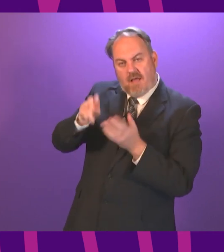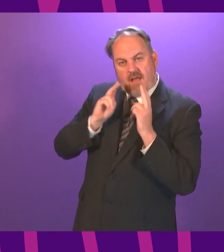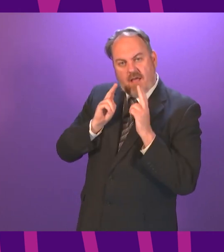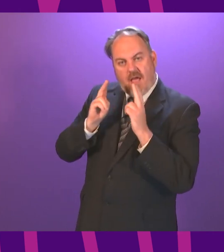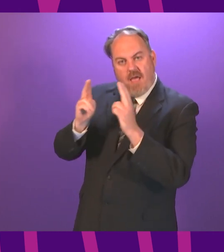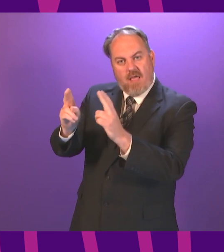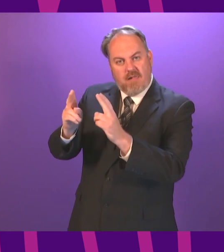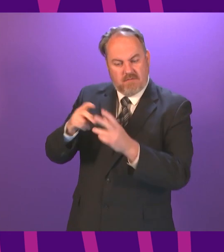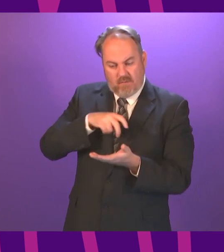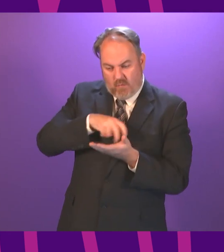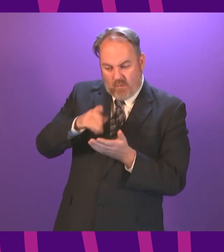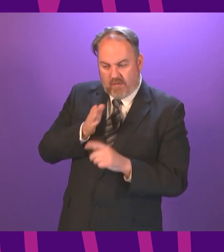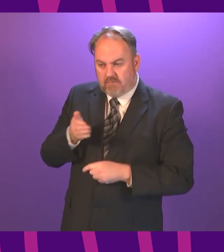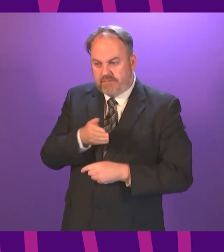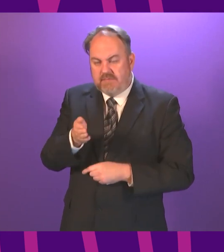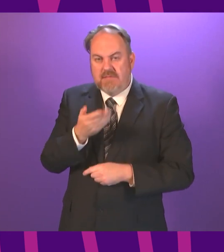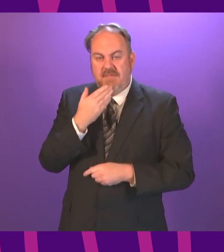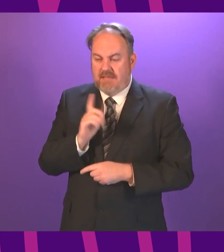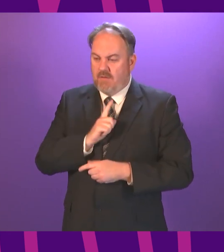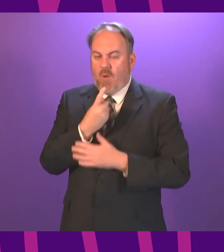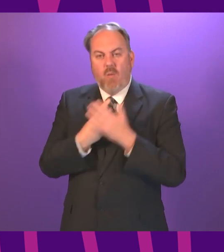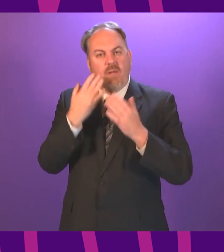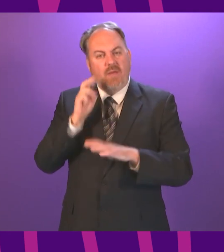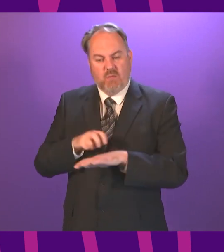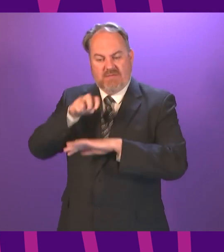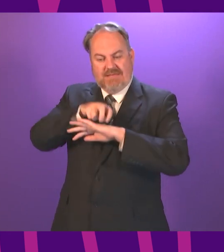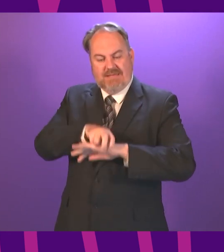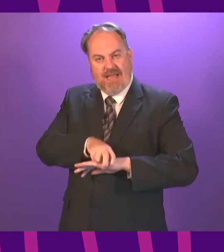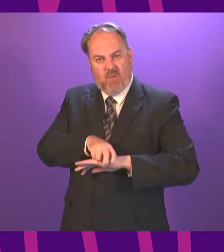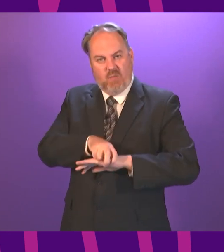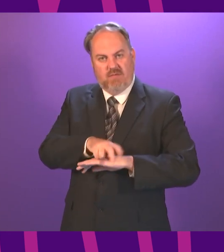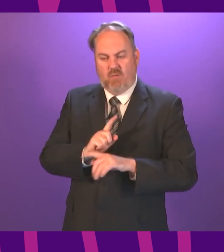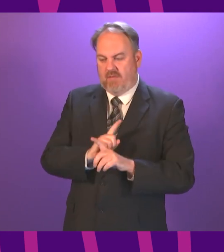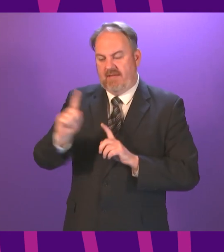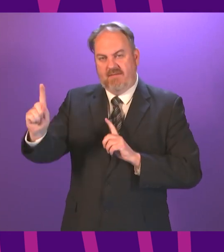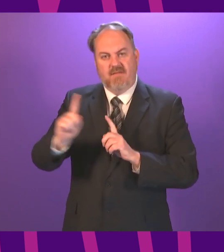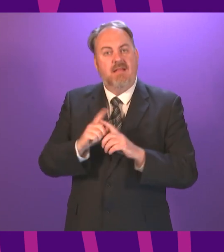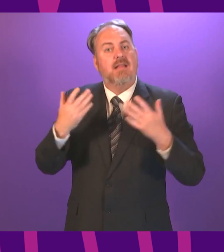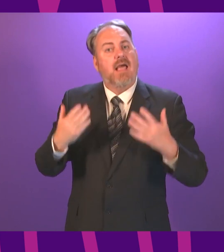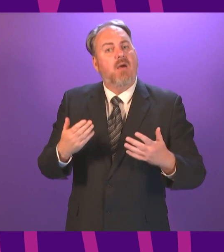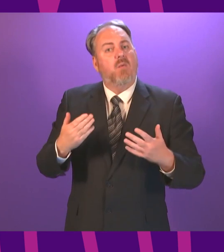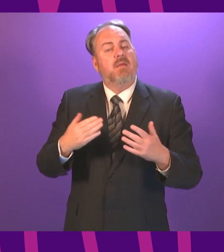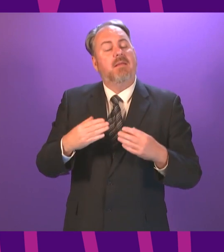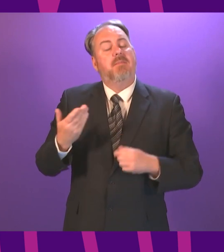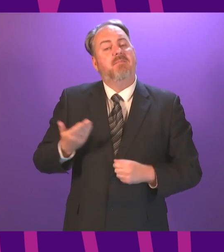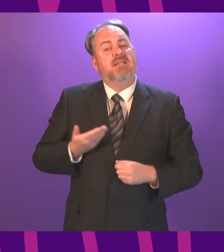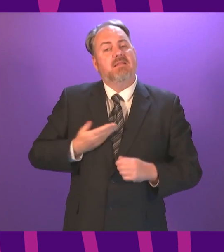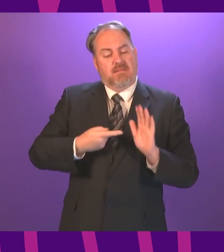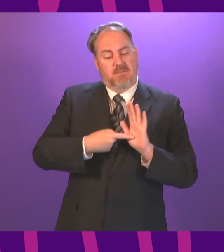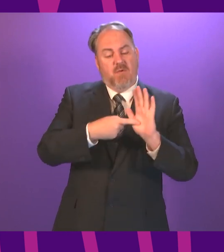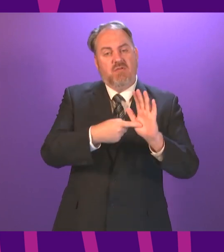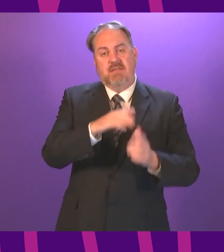to access your seat and when moving around the Chamber. The next item of business is consideration of Business Motion